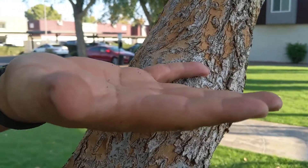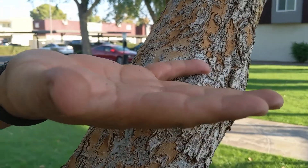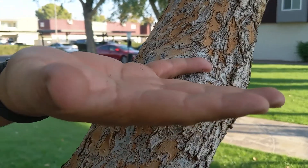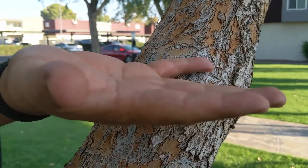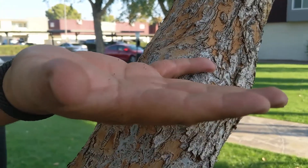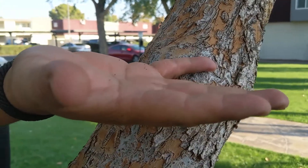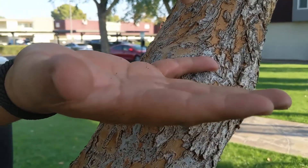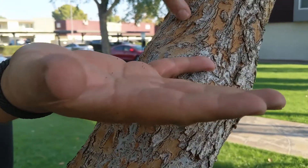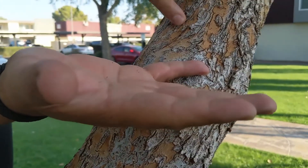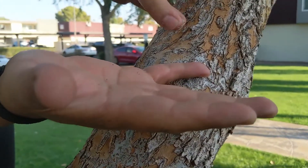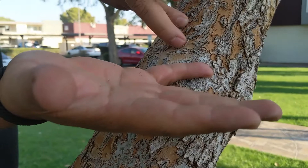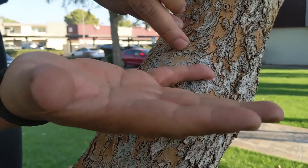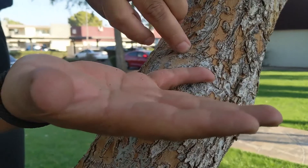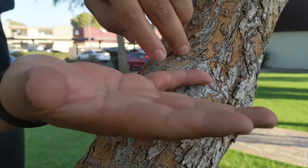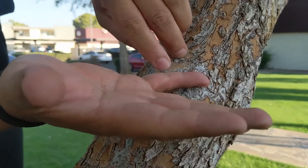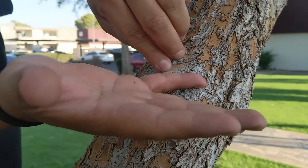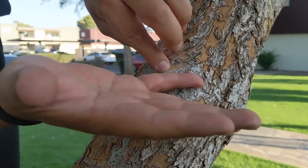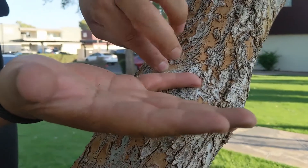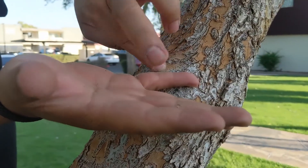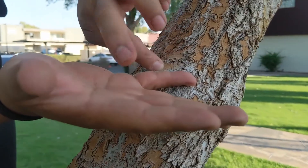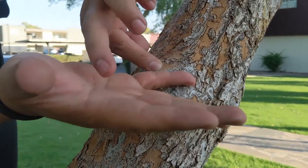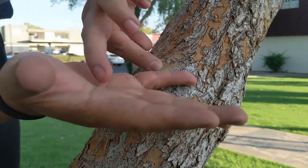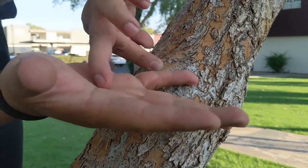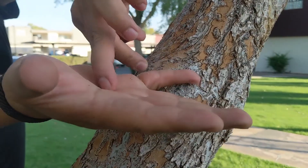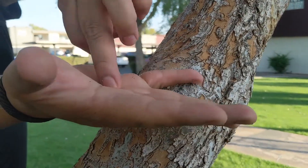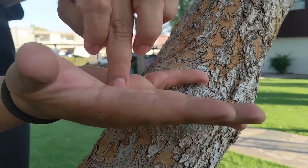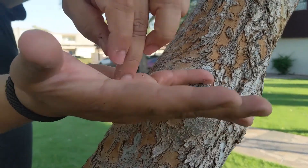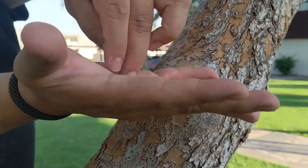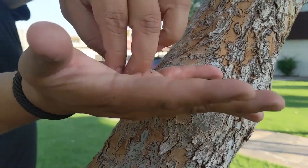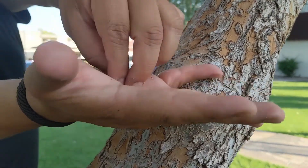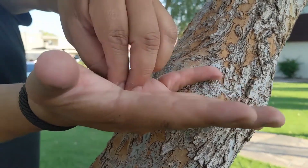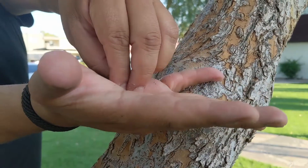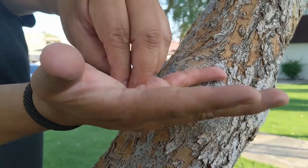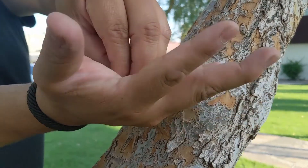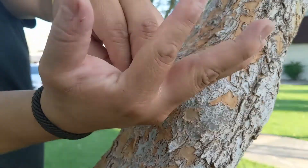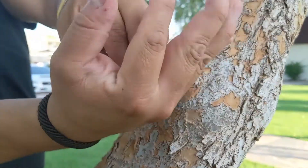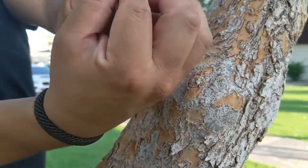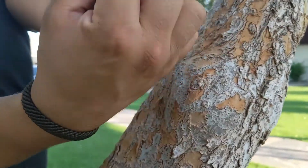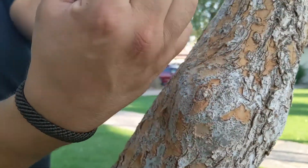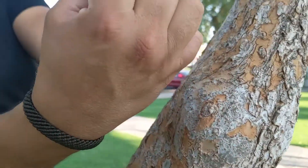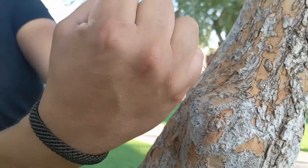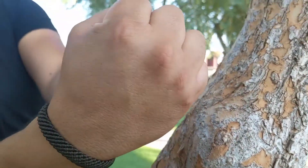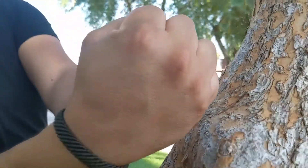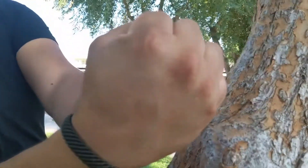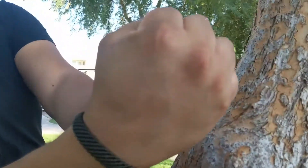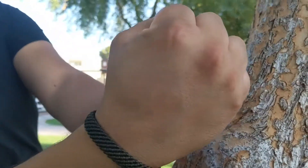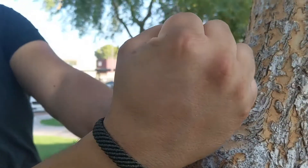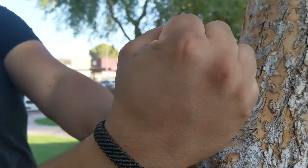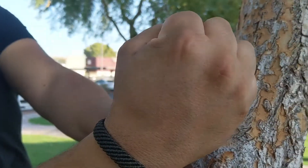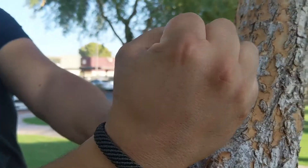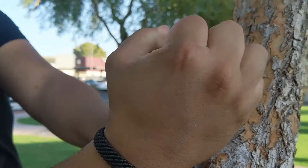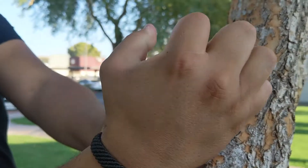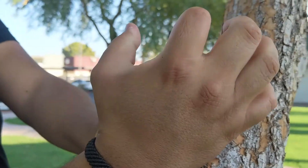my breath is shaky and my palms are sweaty i feel my heart rate speeding fast i take a moment to stop